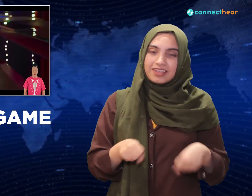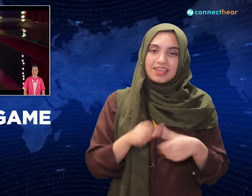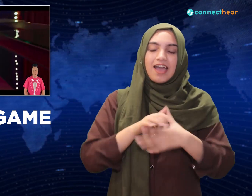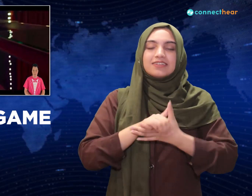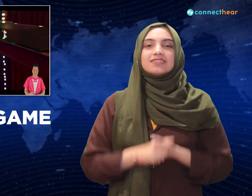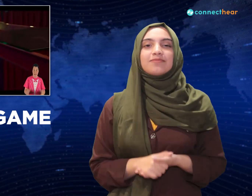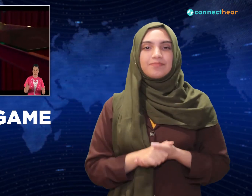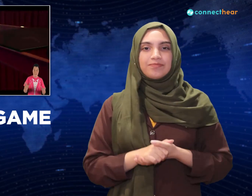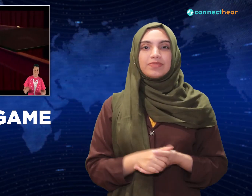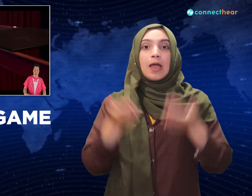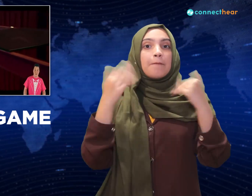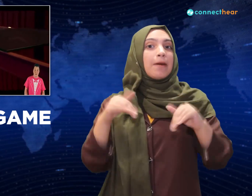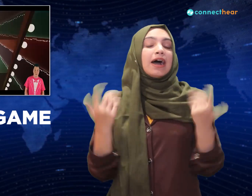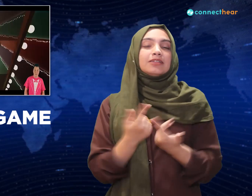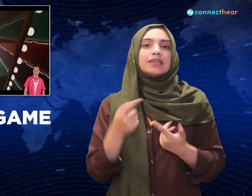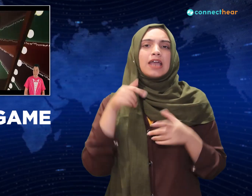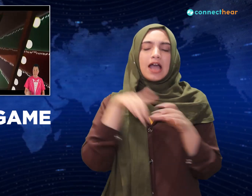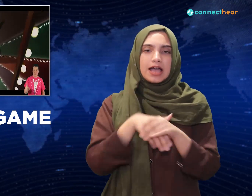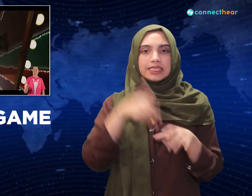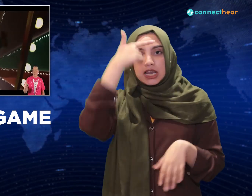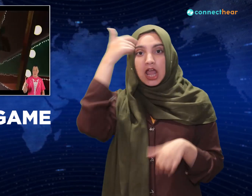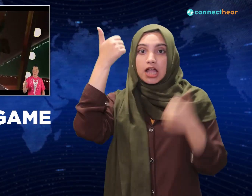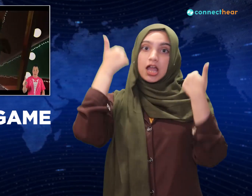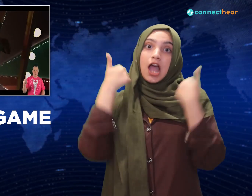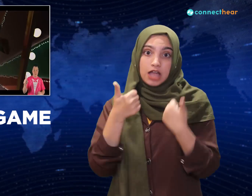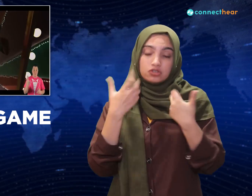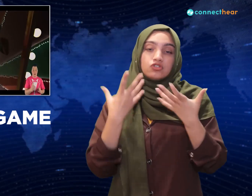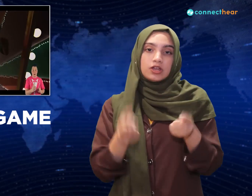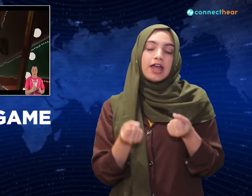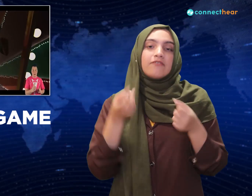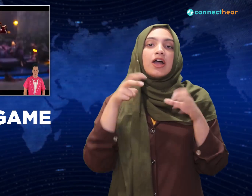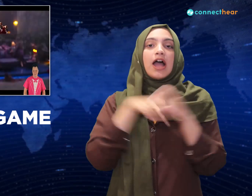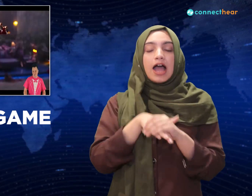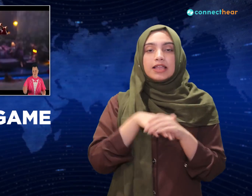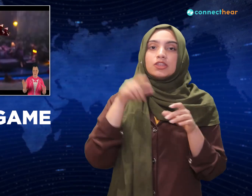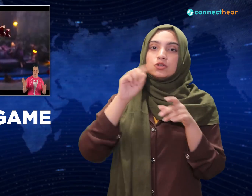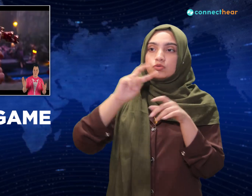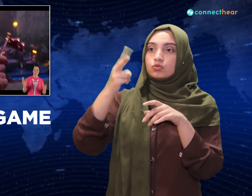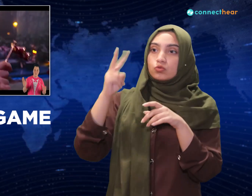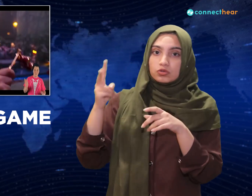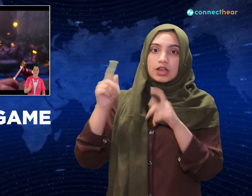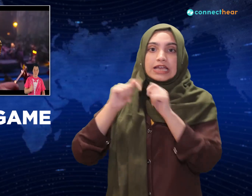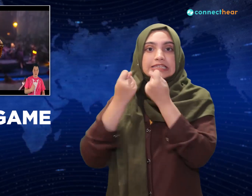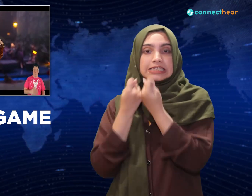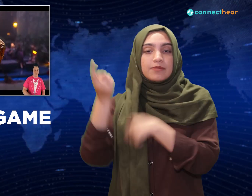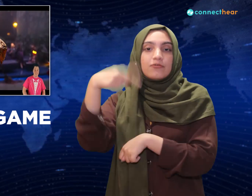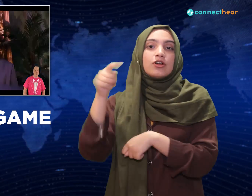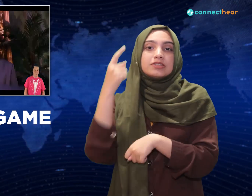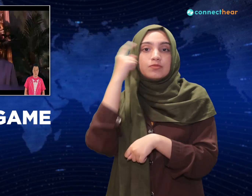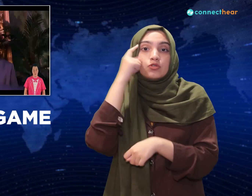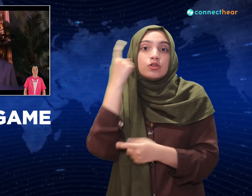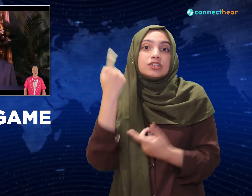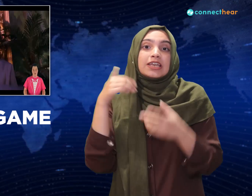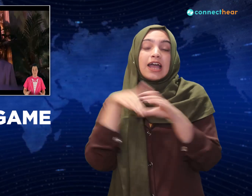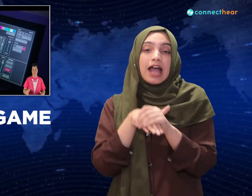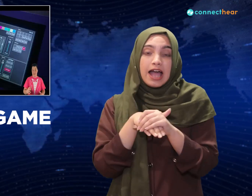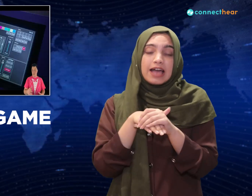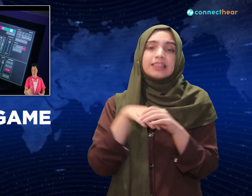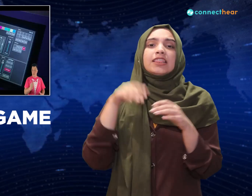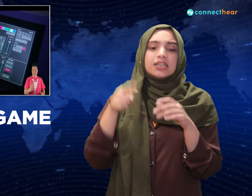was a glass maker. He can tell the panels apart. This ruins the fun for the VIPs though, so the front man turns